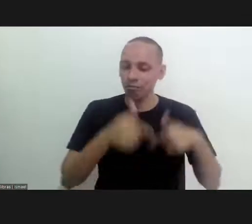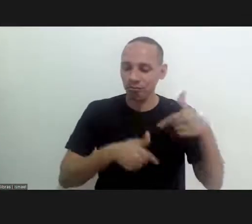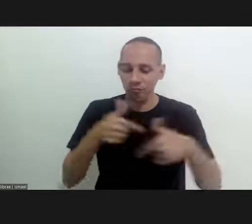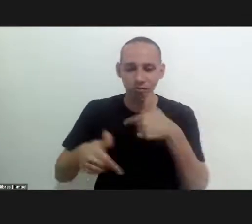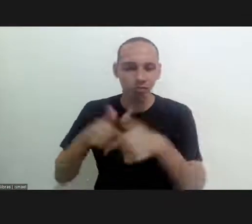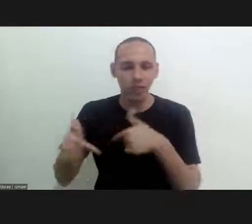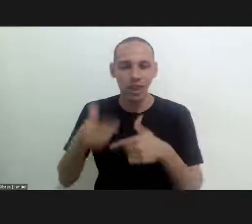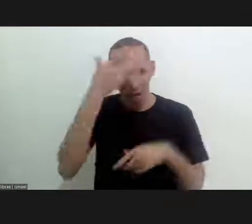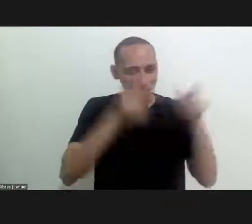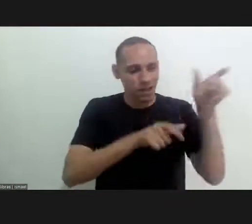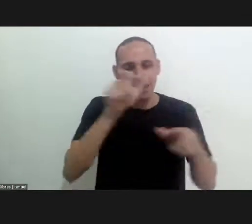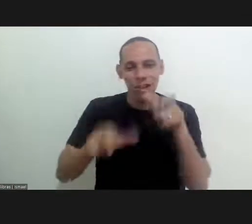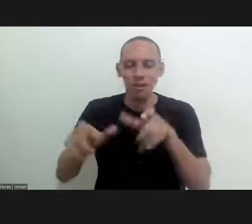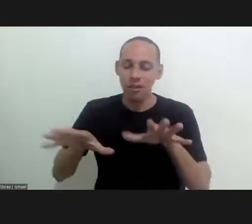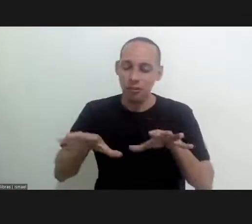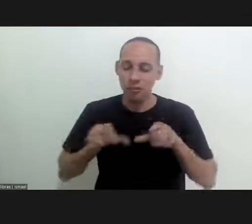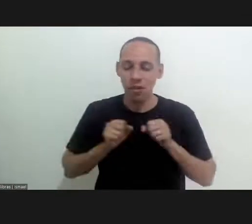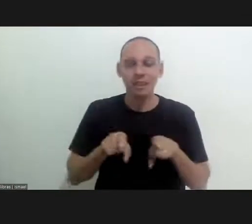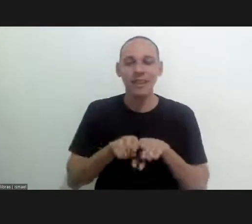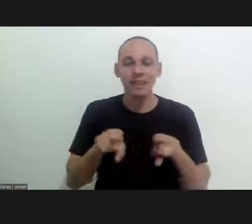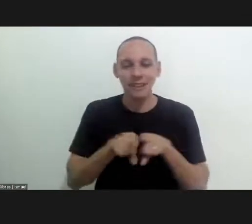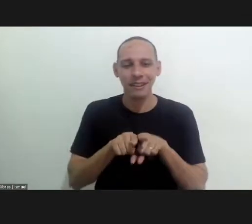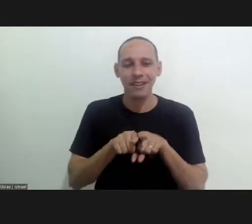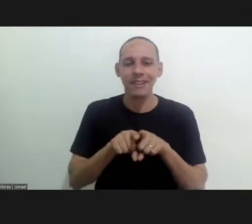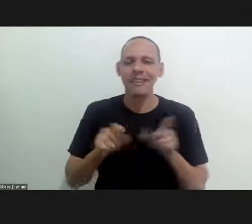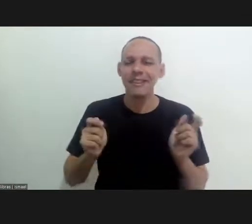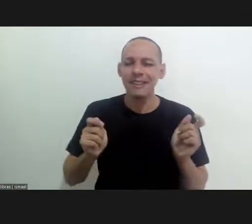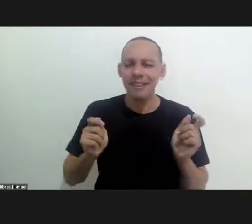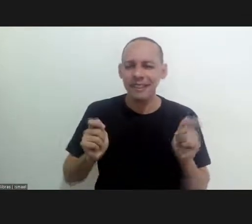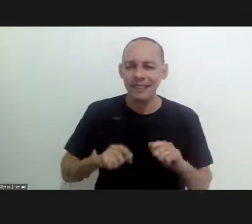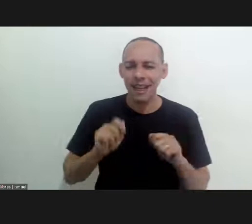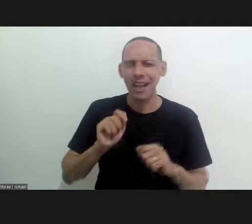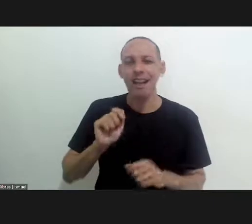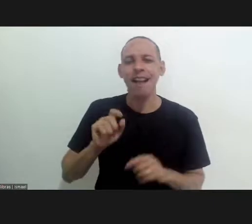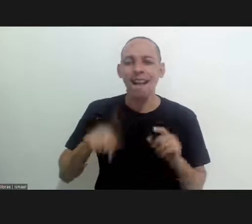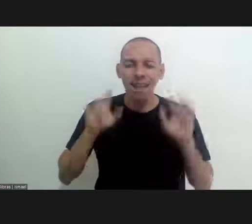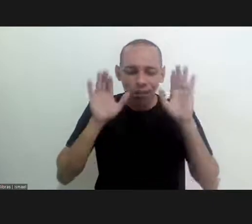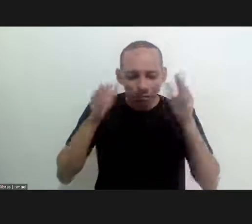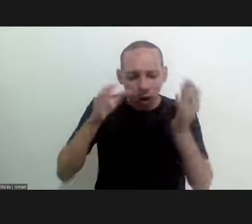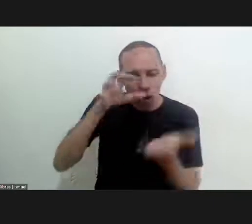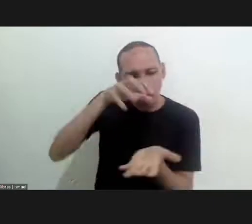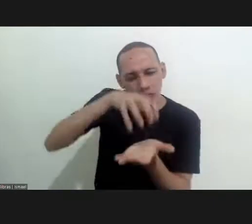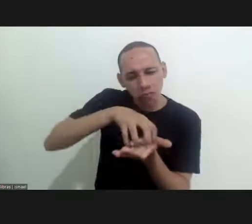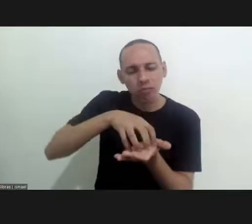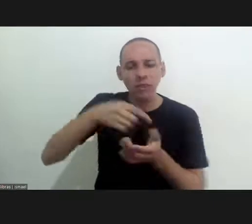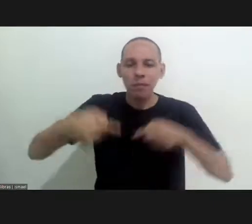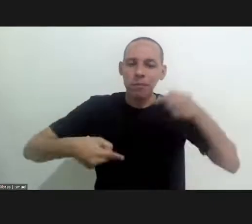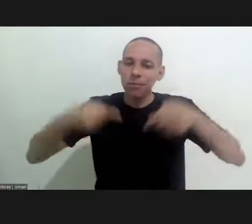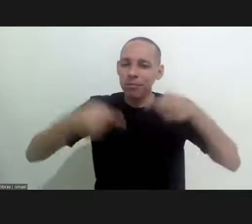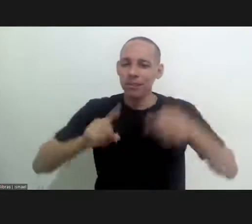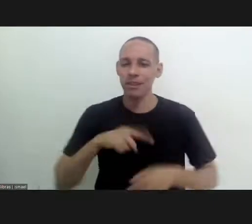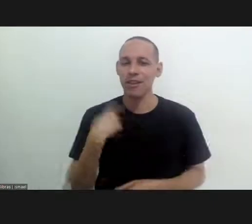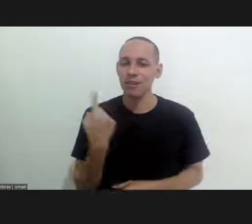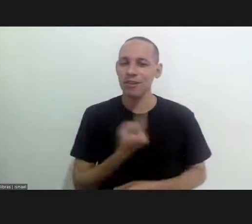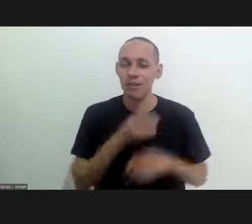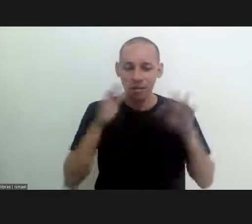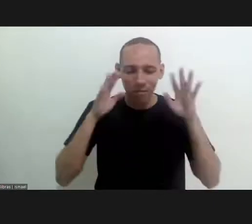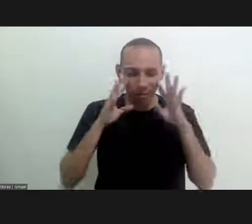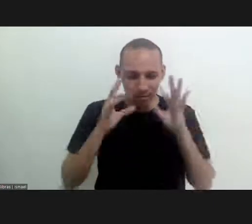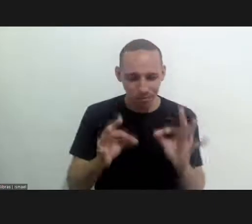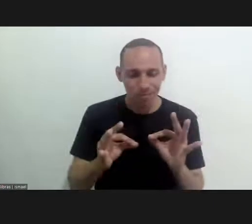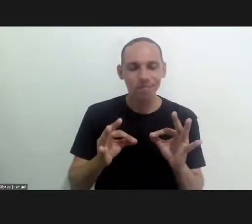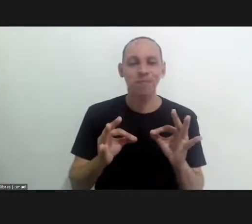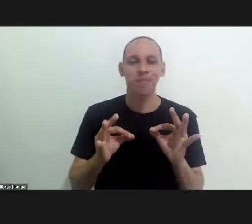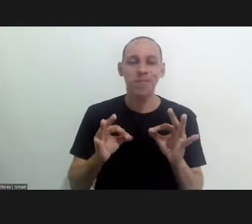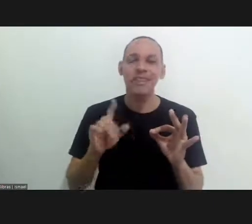between the different organizations and the people affected to be the true center of debate, the true center